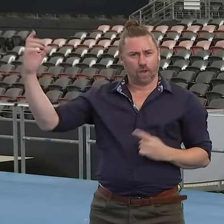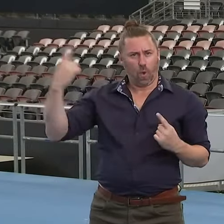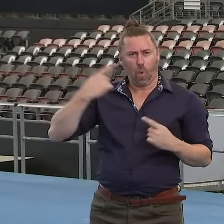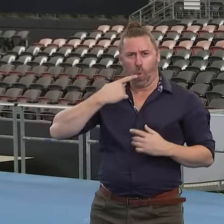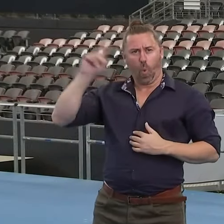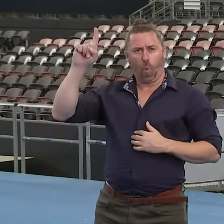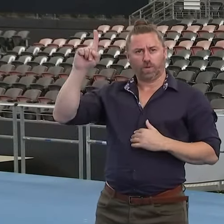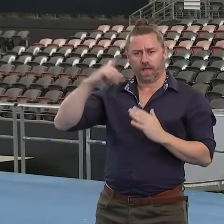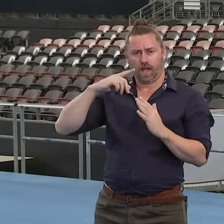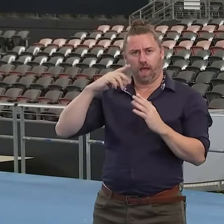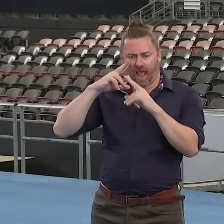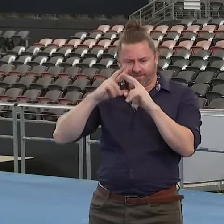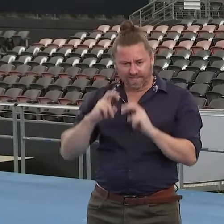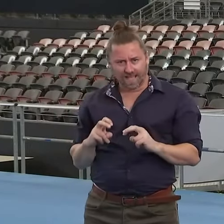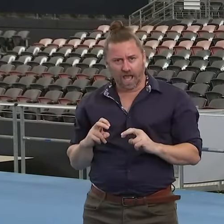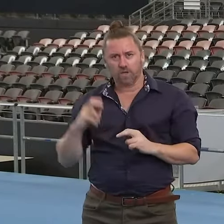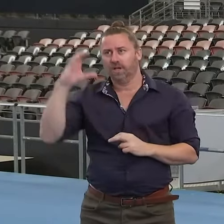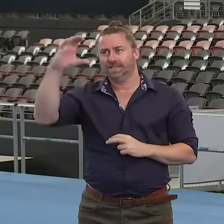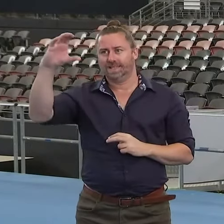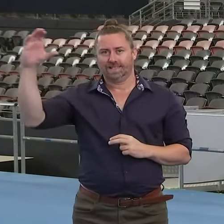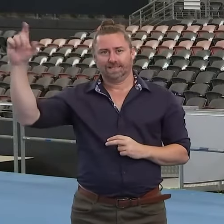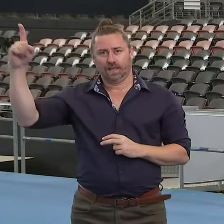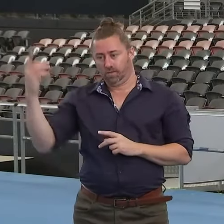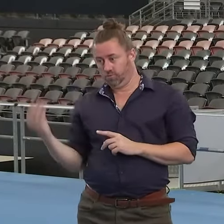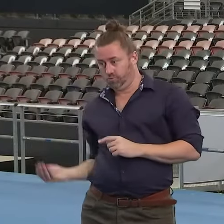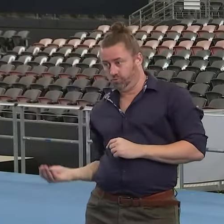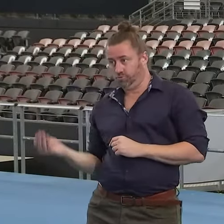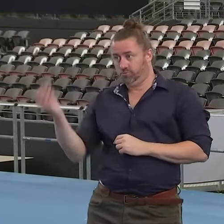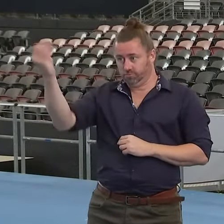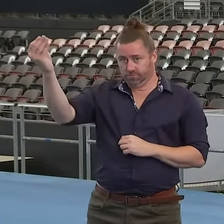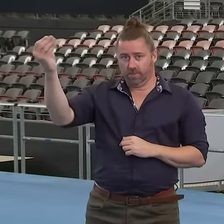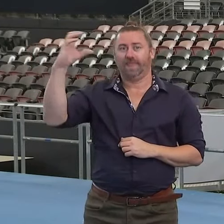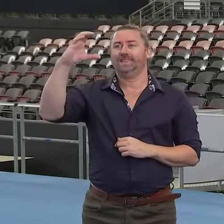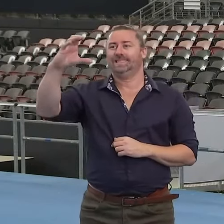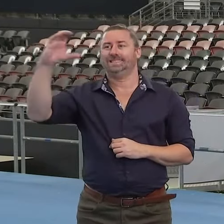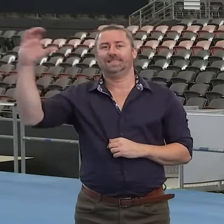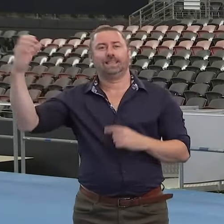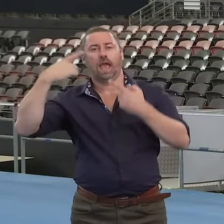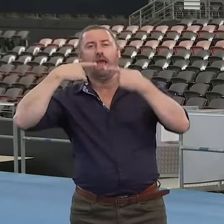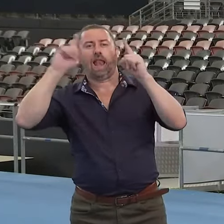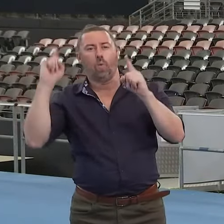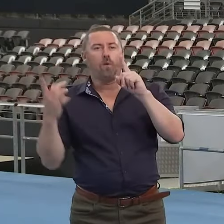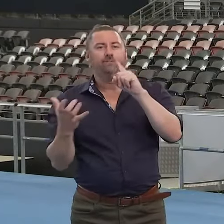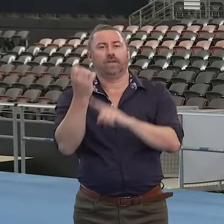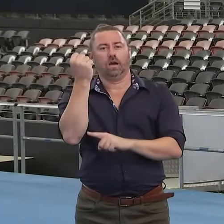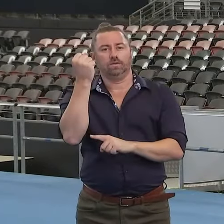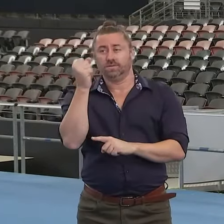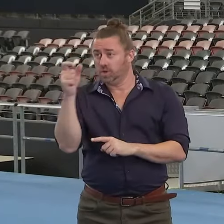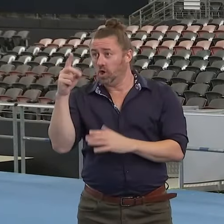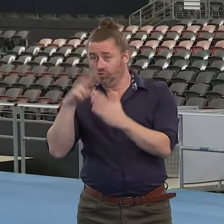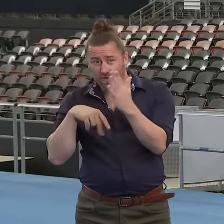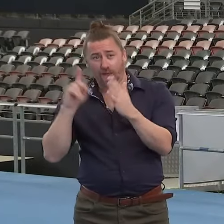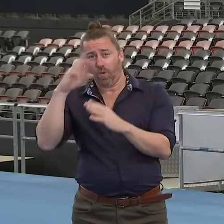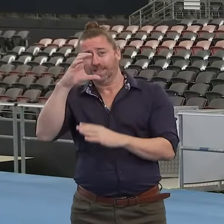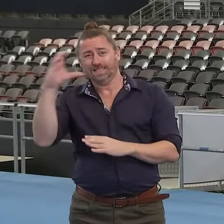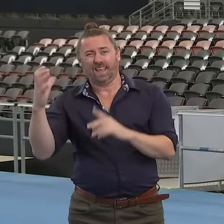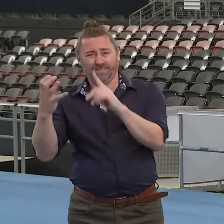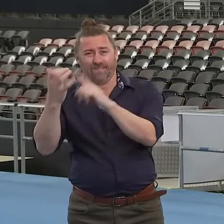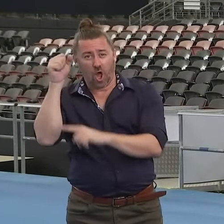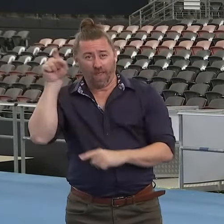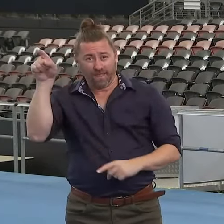The triple C received the report from the state archivist and the triple C issued a statement. And can I just urge you to read that statement? It